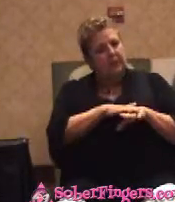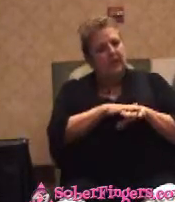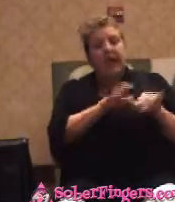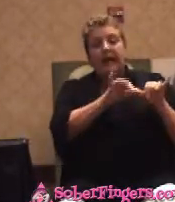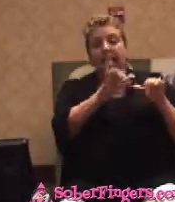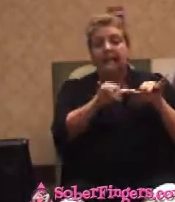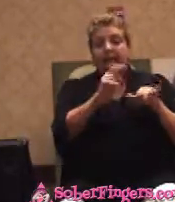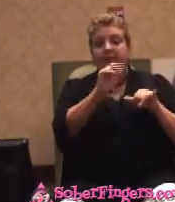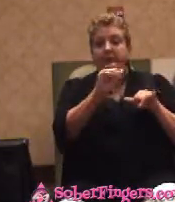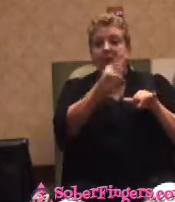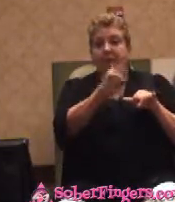the Navy and went to law school.